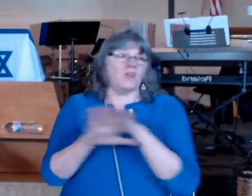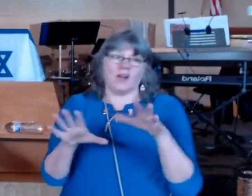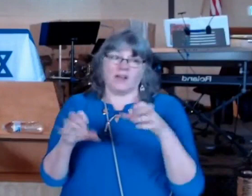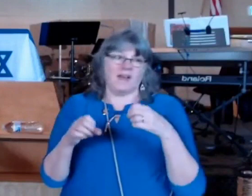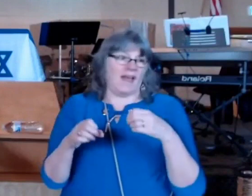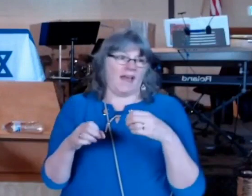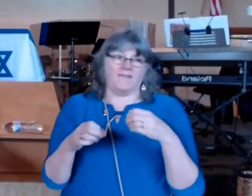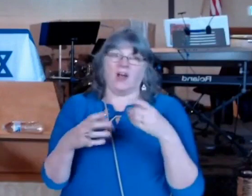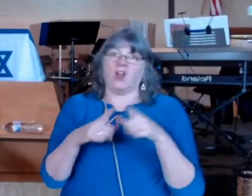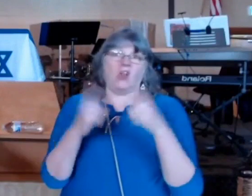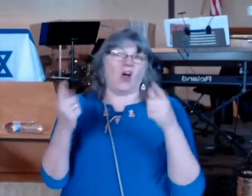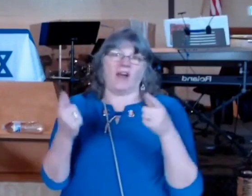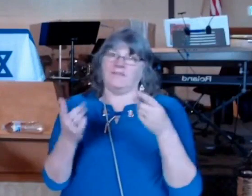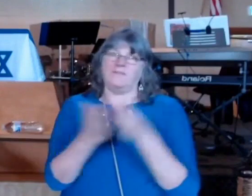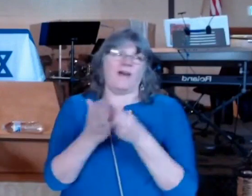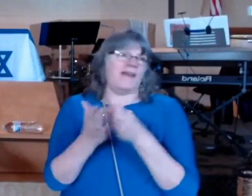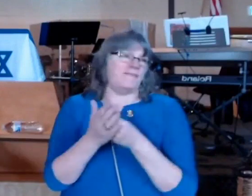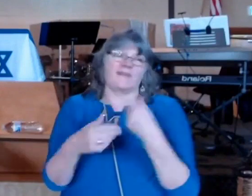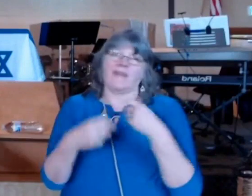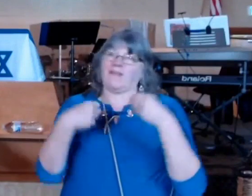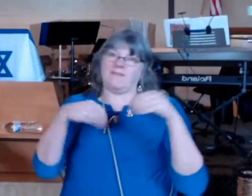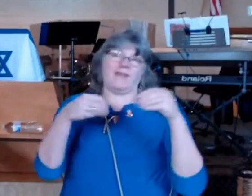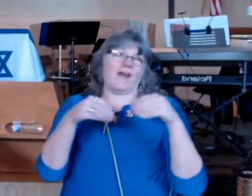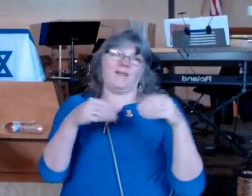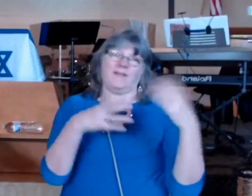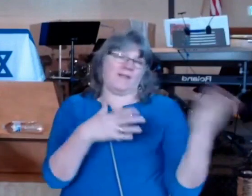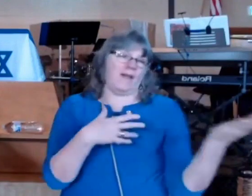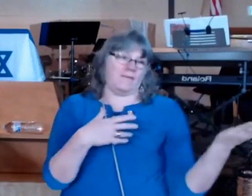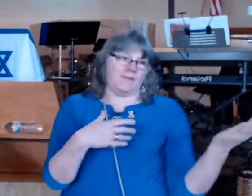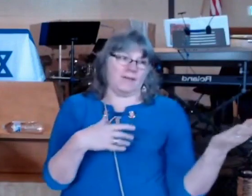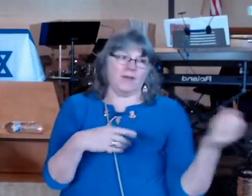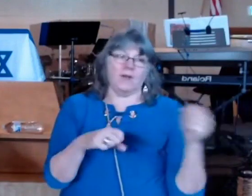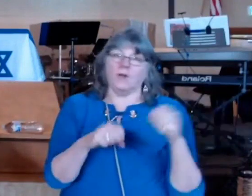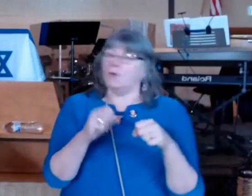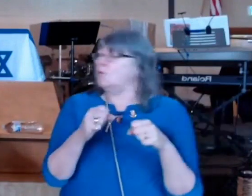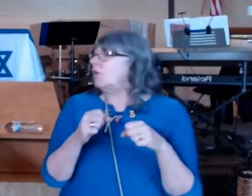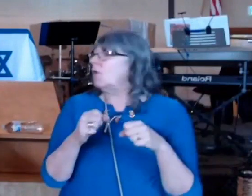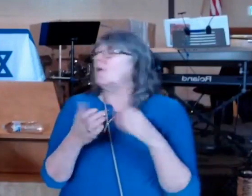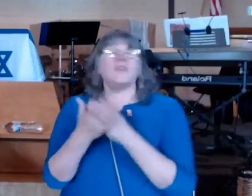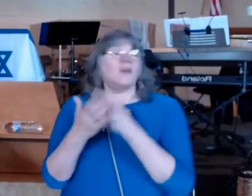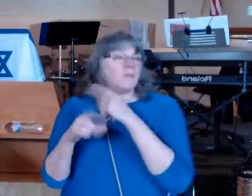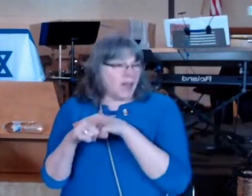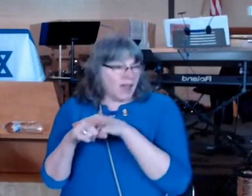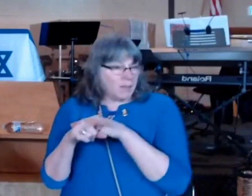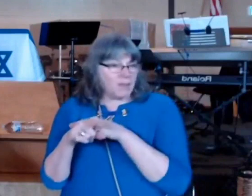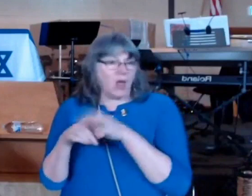clients in Israel and sometimes they use it for politics